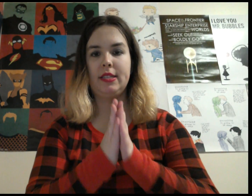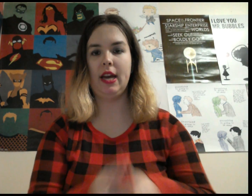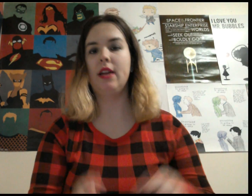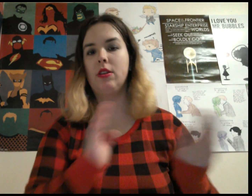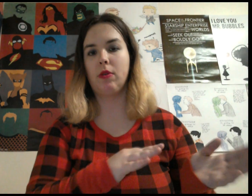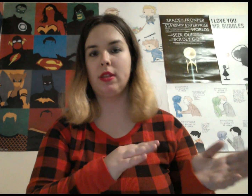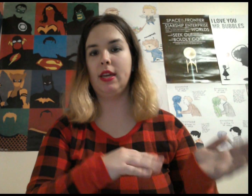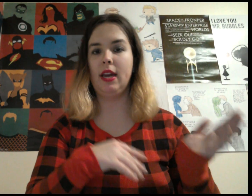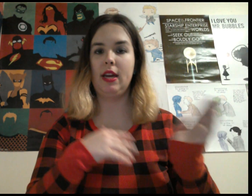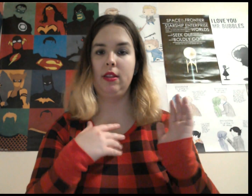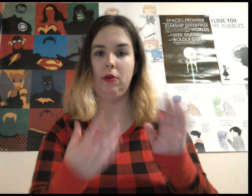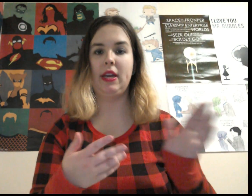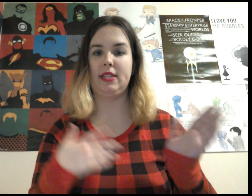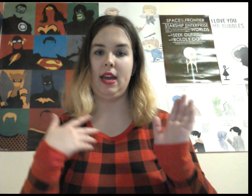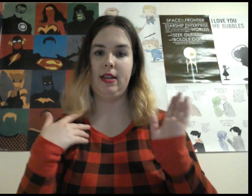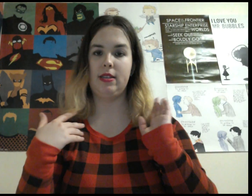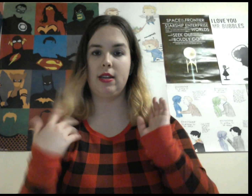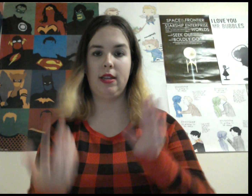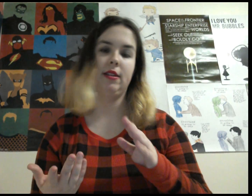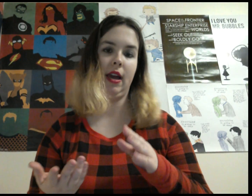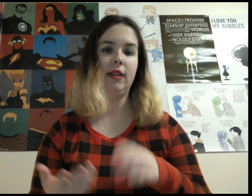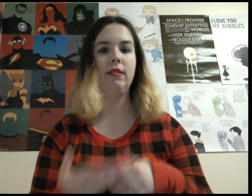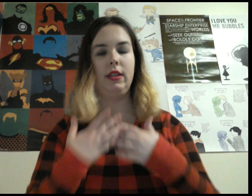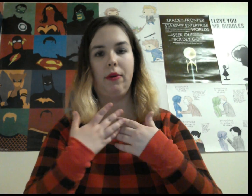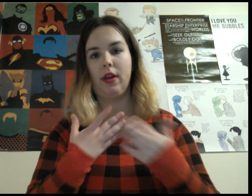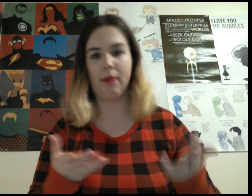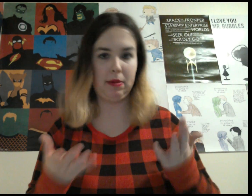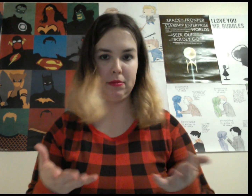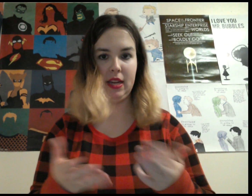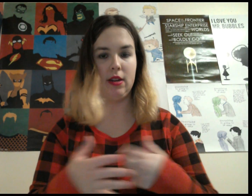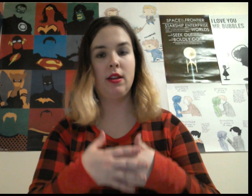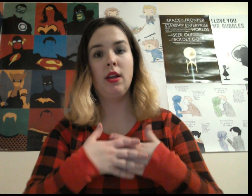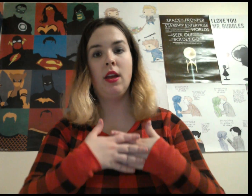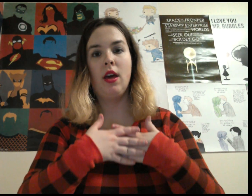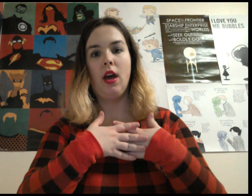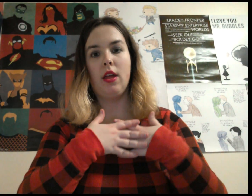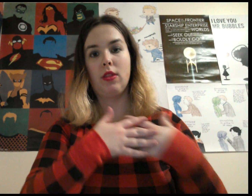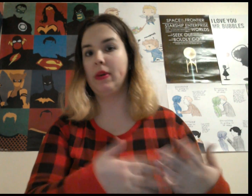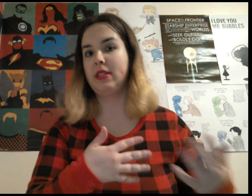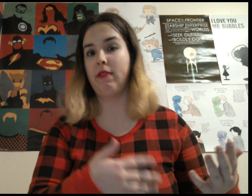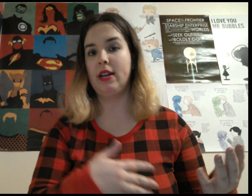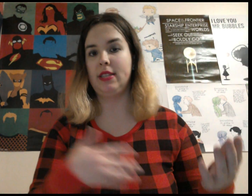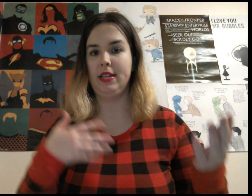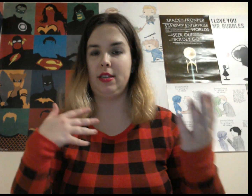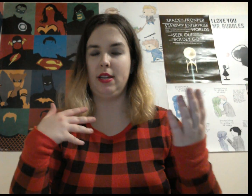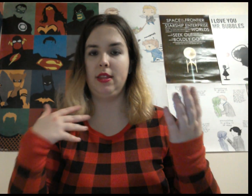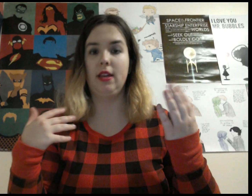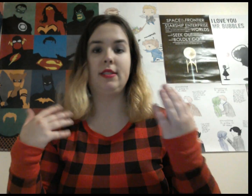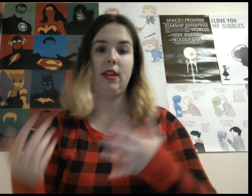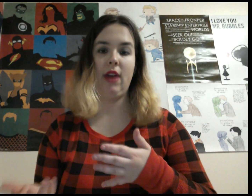that Dorothy and Lucas head to Glinda's castle and deal with all the problems there. The Wizard of Oz heads to the city of